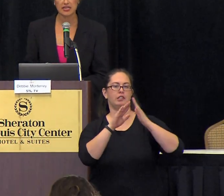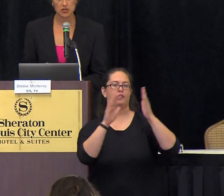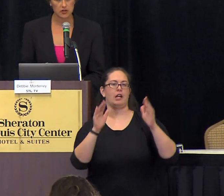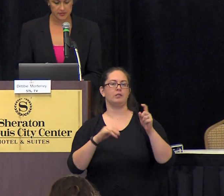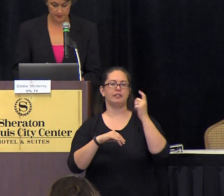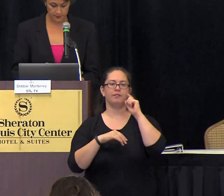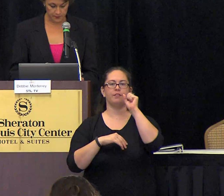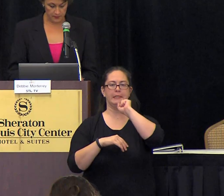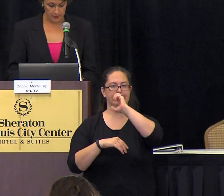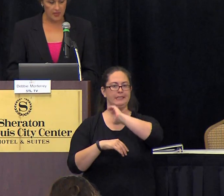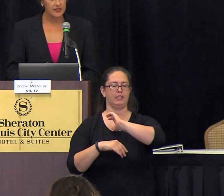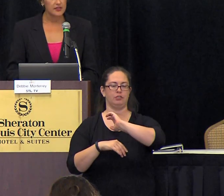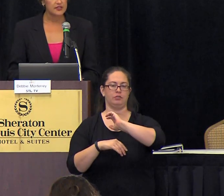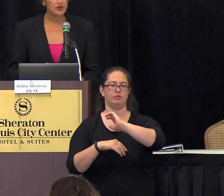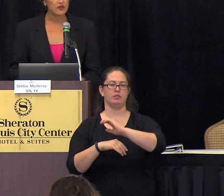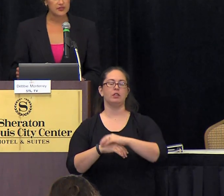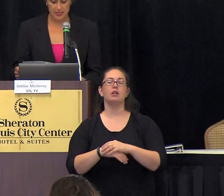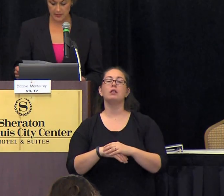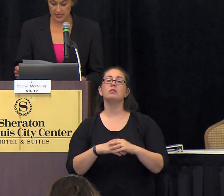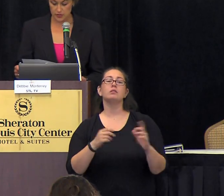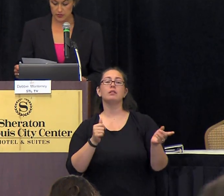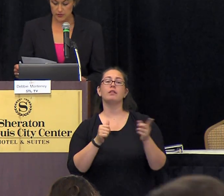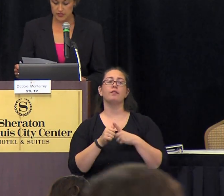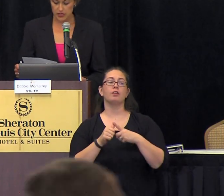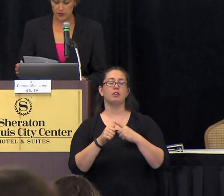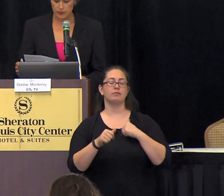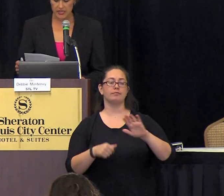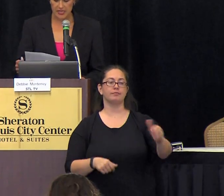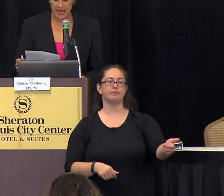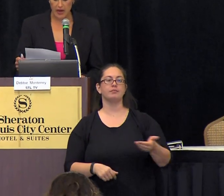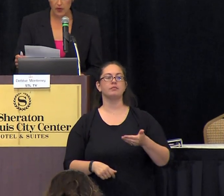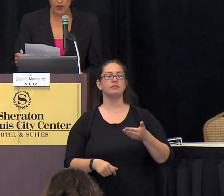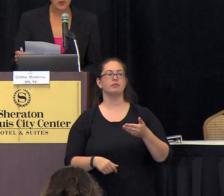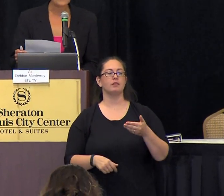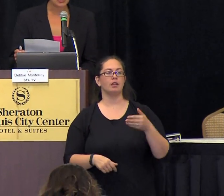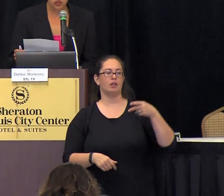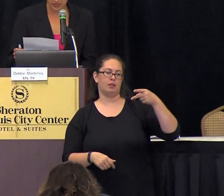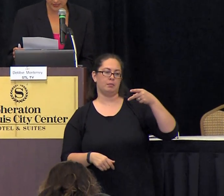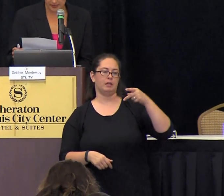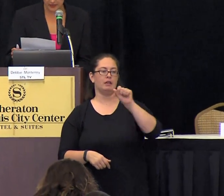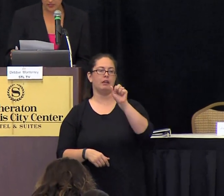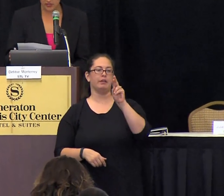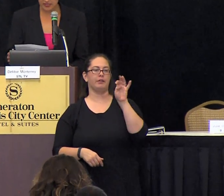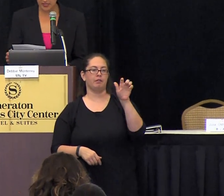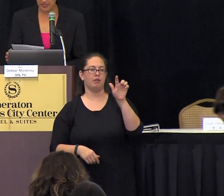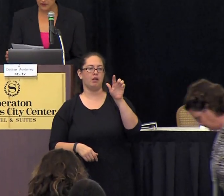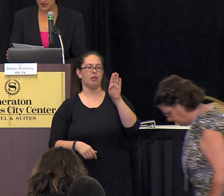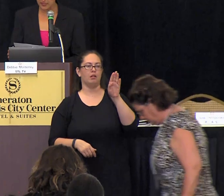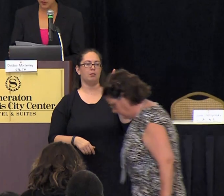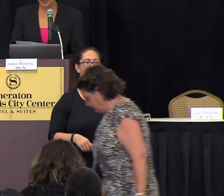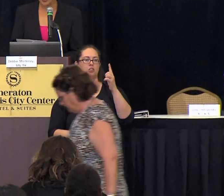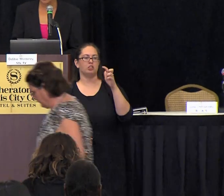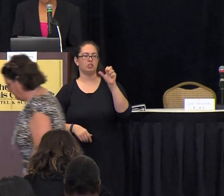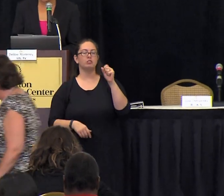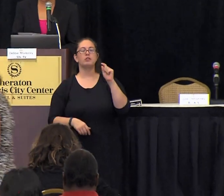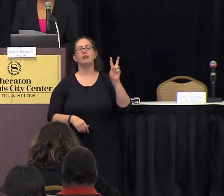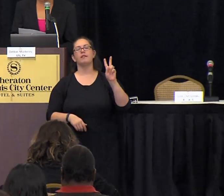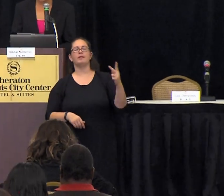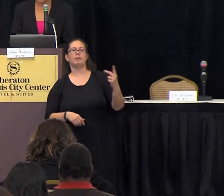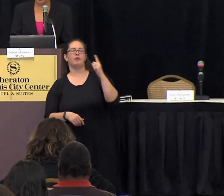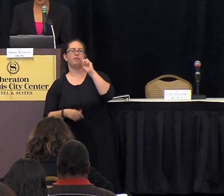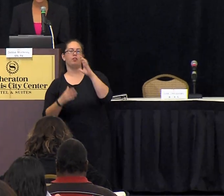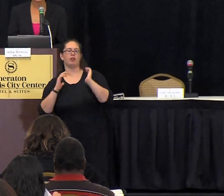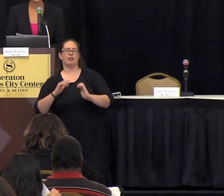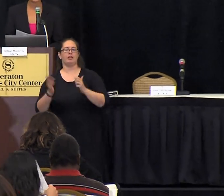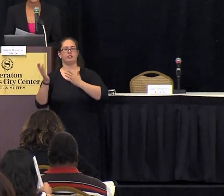needs of seniors so first let me introduce to you p ariel burgess she's the vice president of client